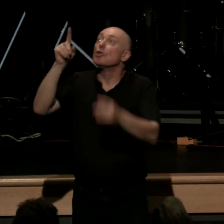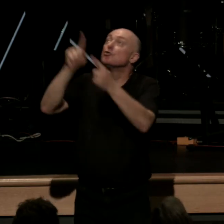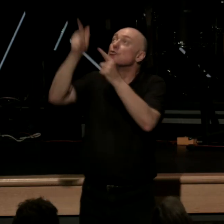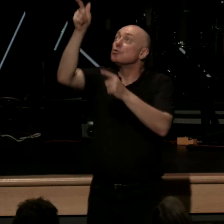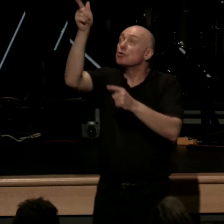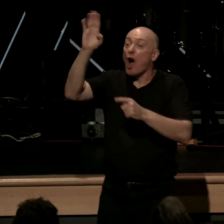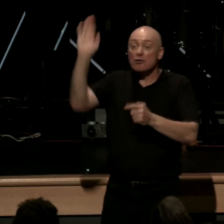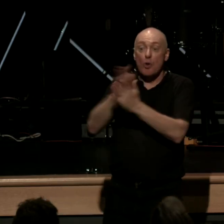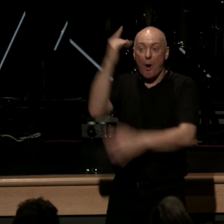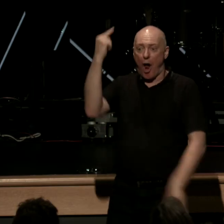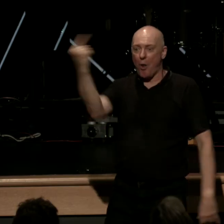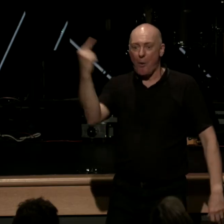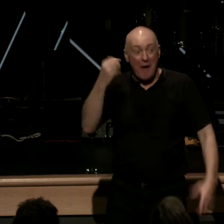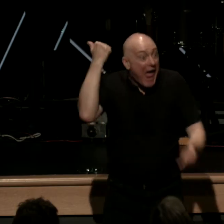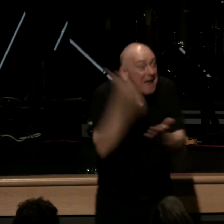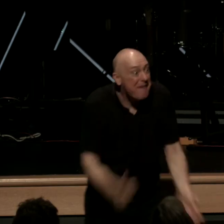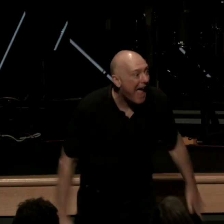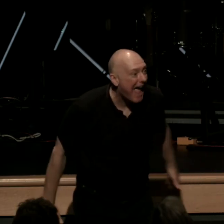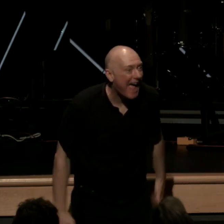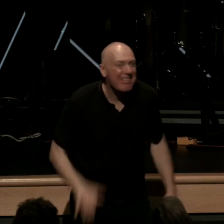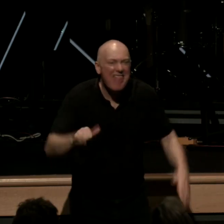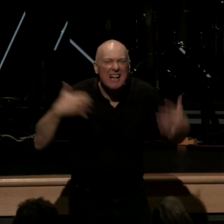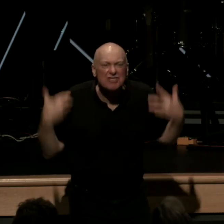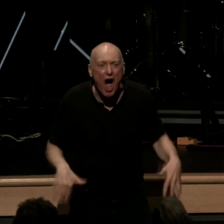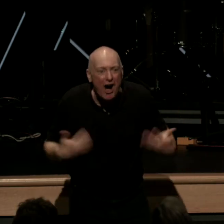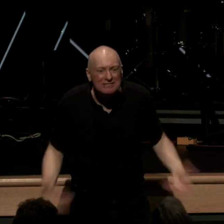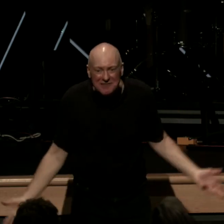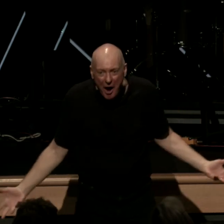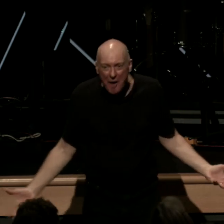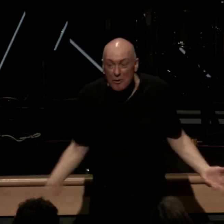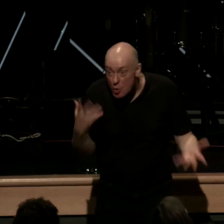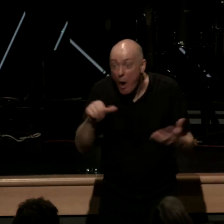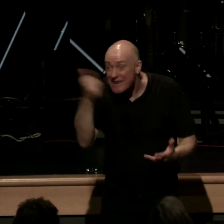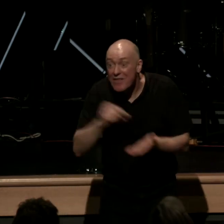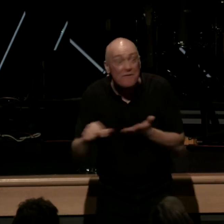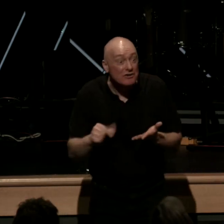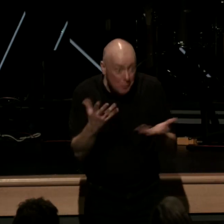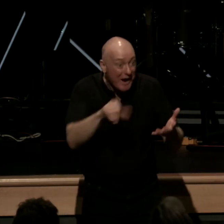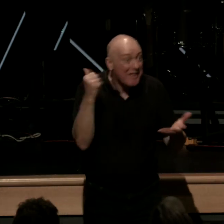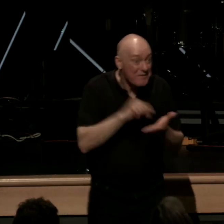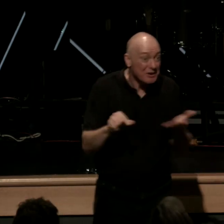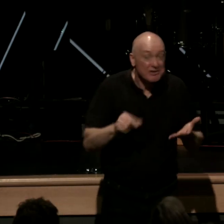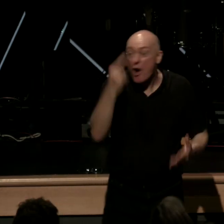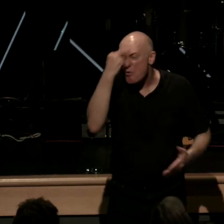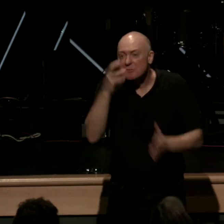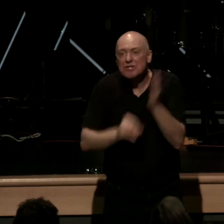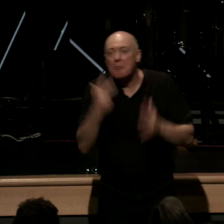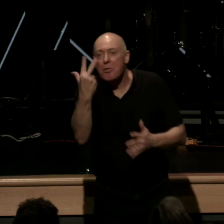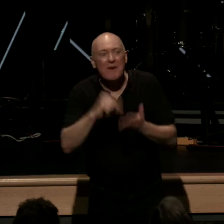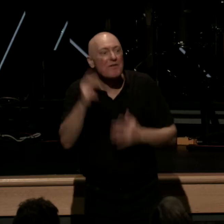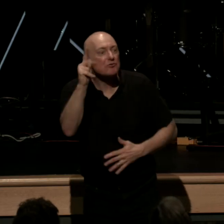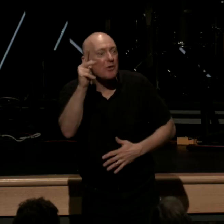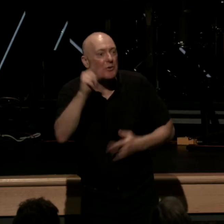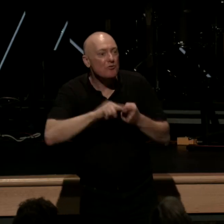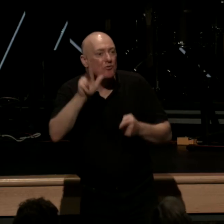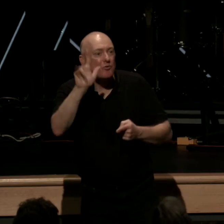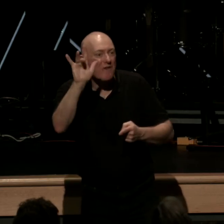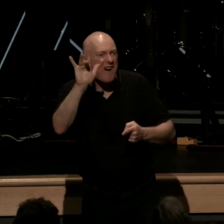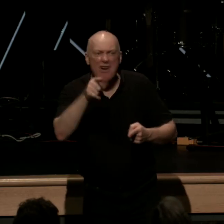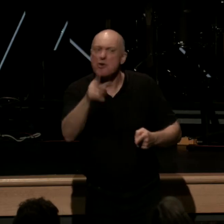Amen church that's awesome okay you want another verse you can do this with this week Romans 3 verses 23 to 25 you will find many of